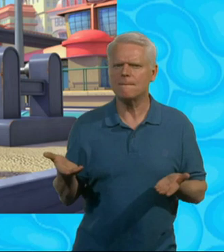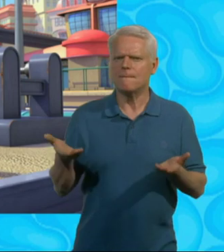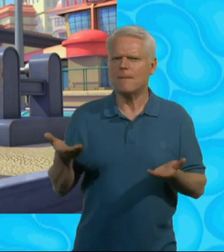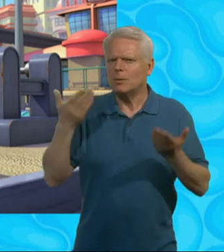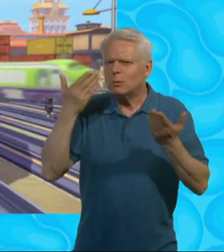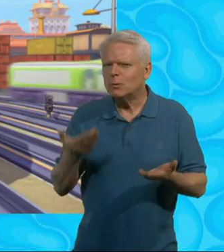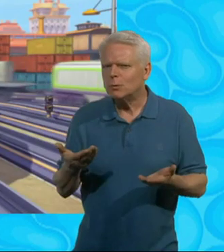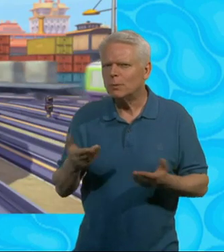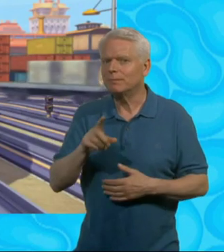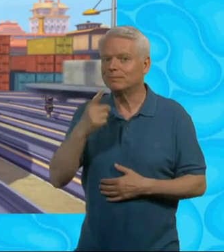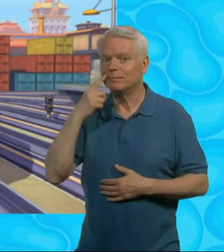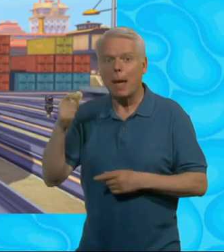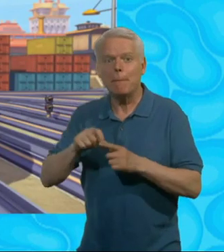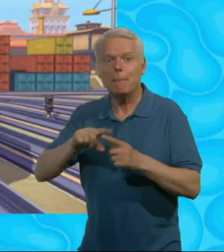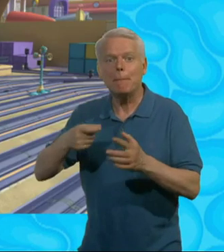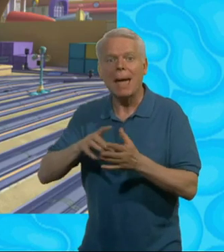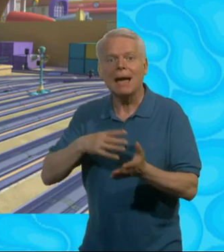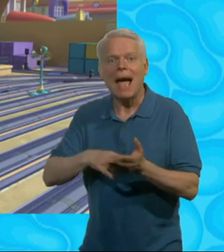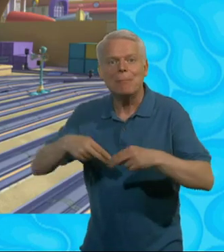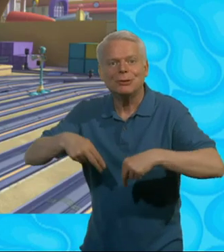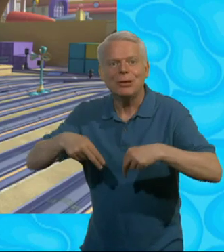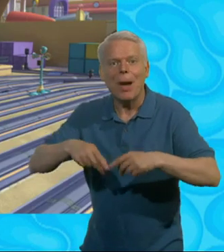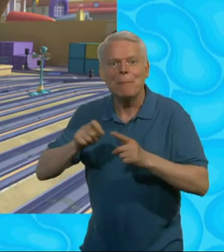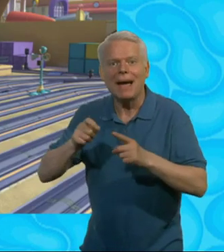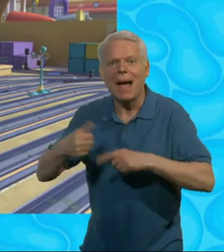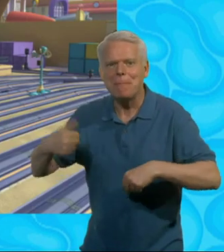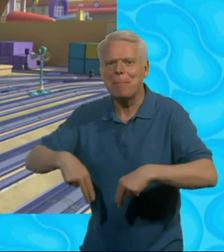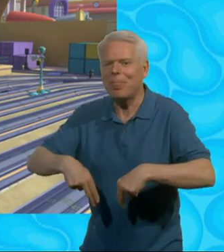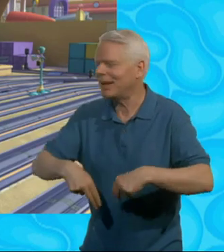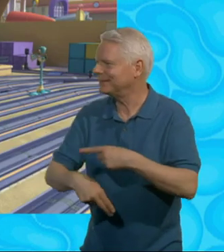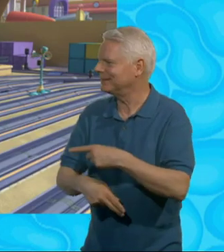See? Peckham agrees with me. OK, Dunbar. Change the load, please.